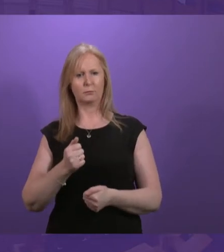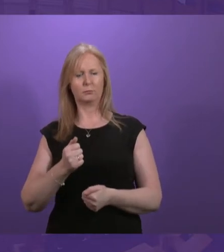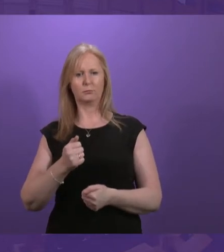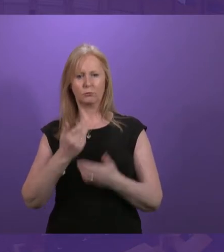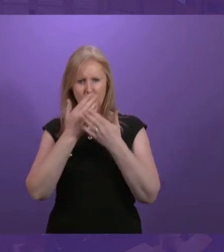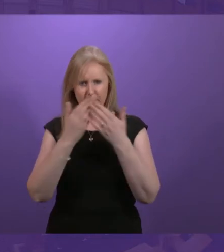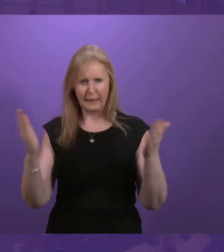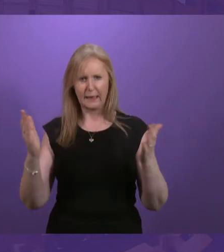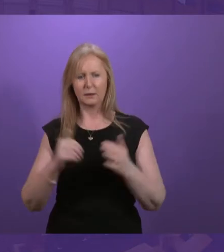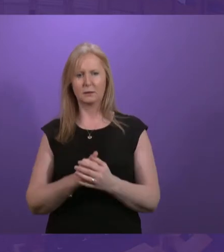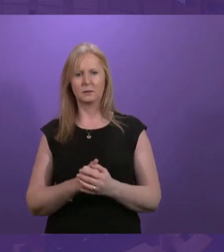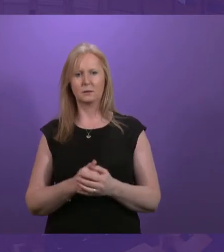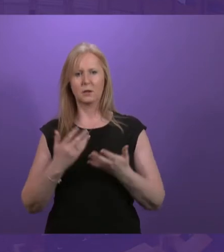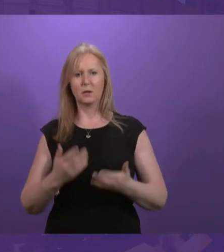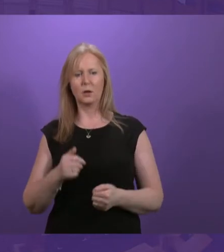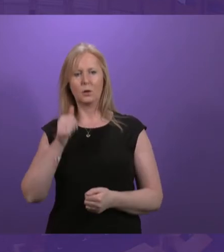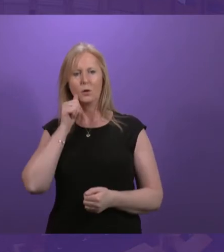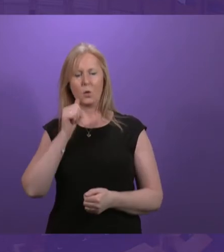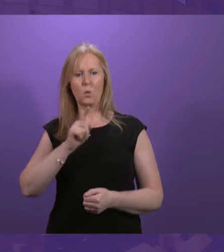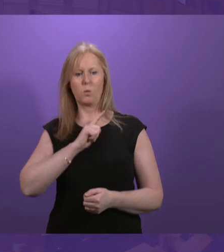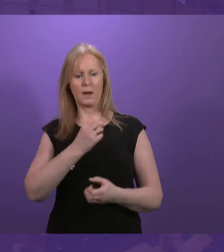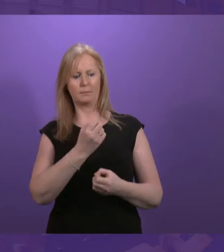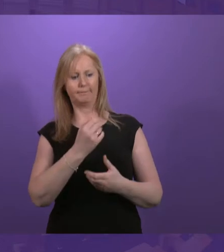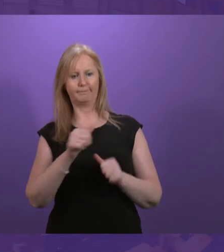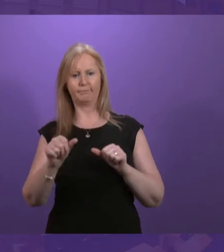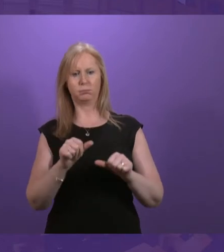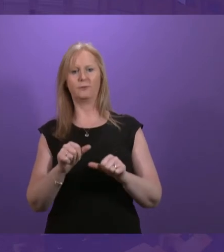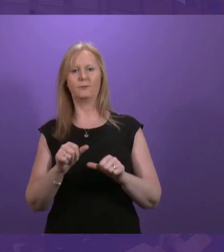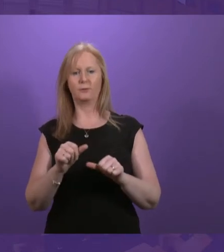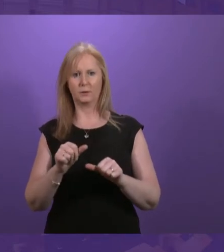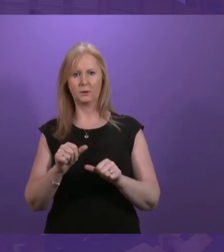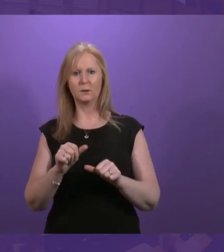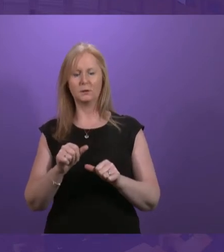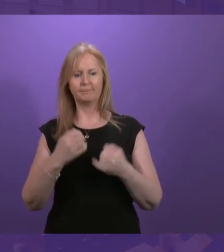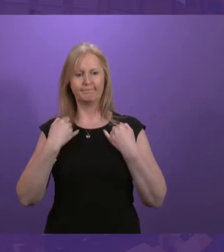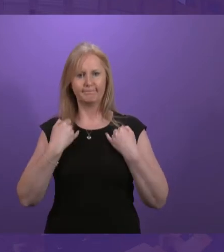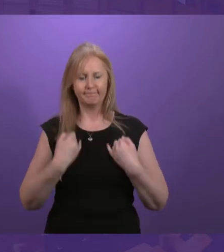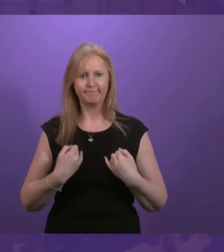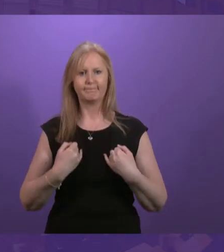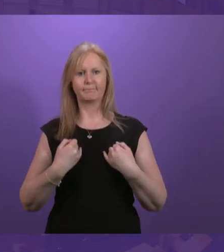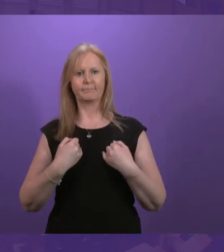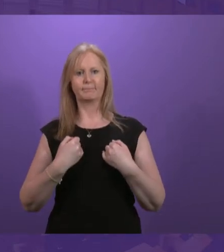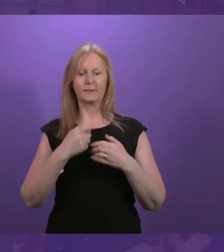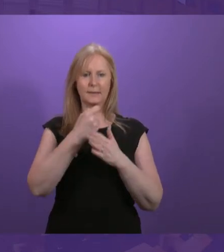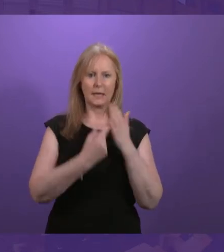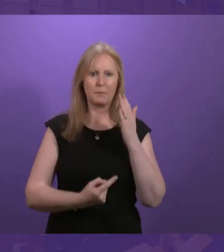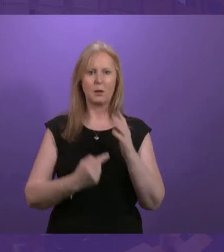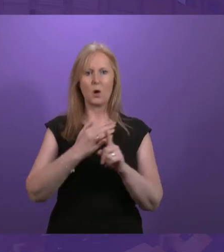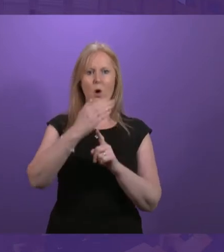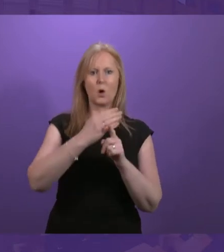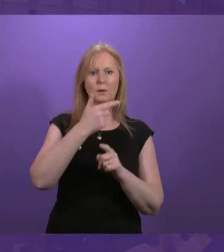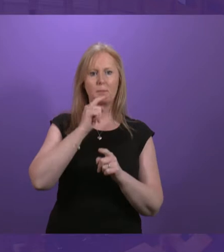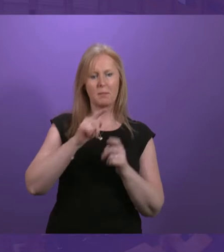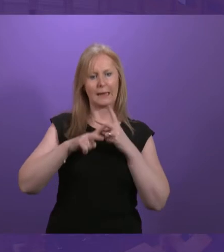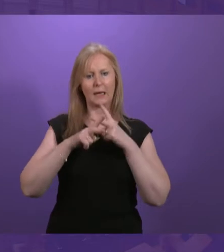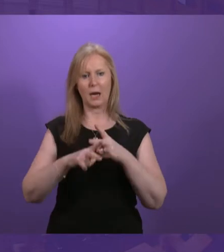know why we've been told so little. Yet again, the sick, disabled, older people and carers will have to